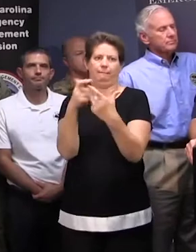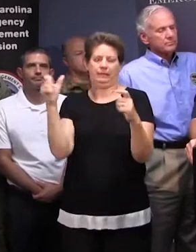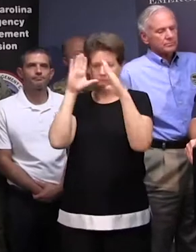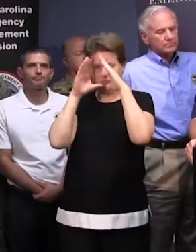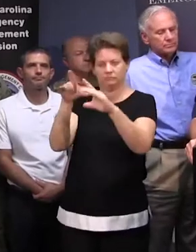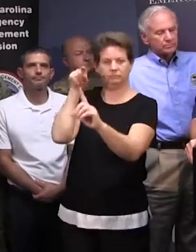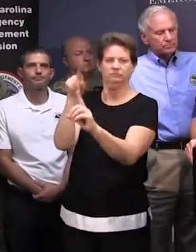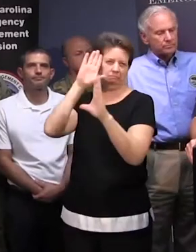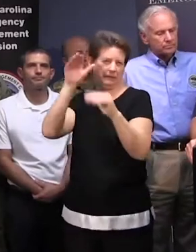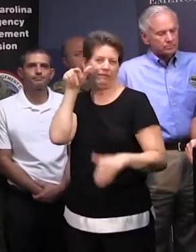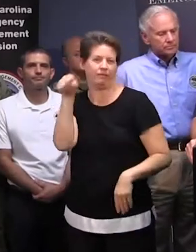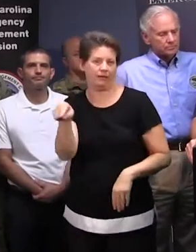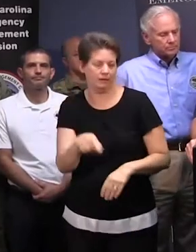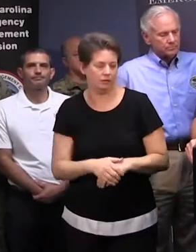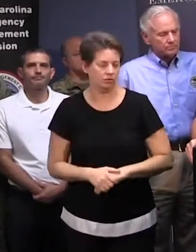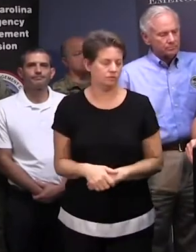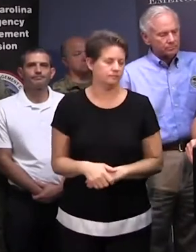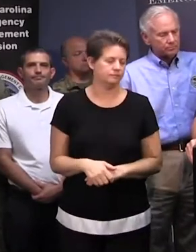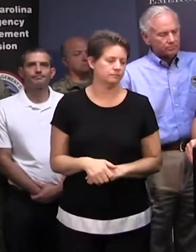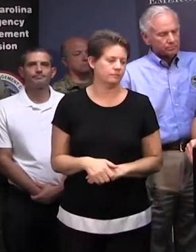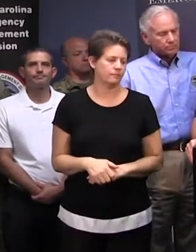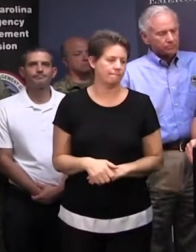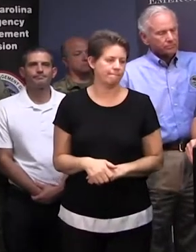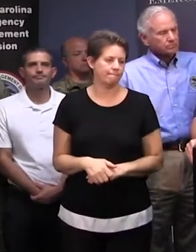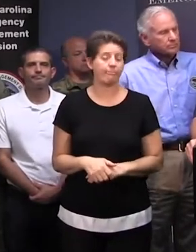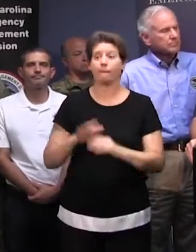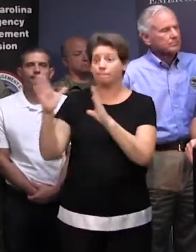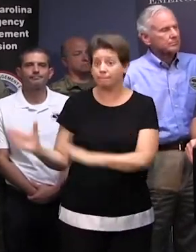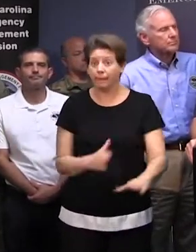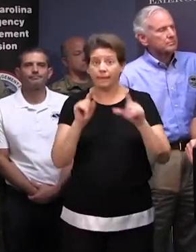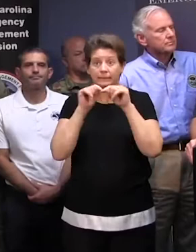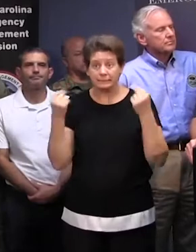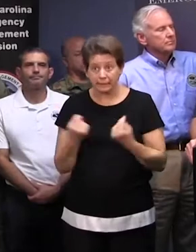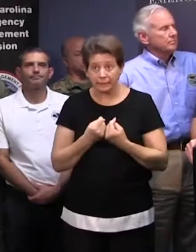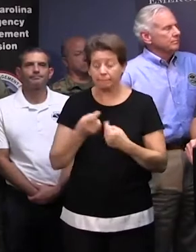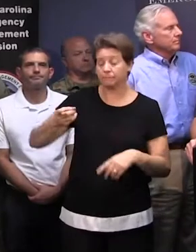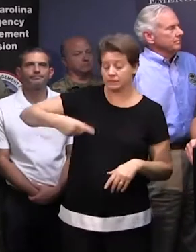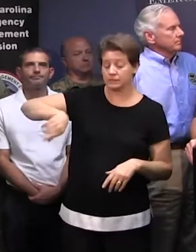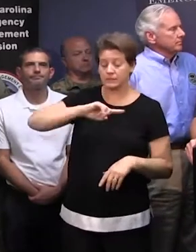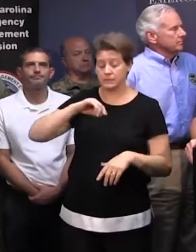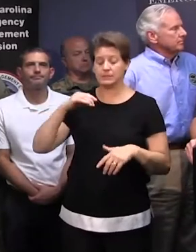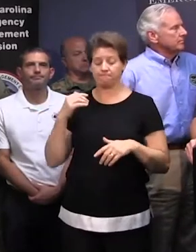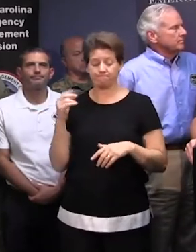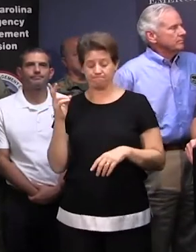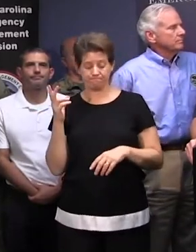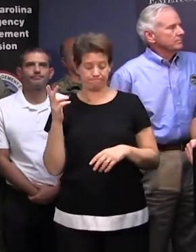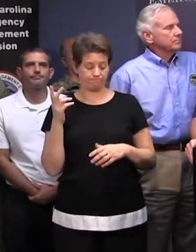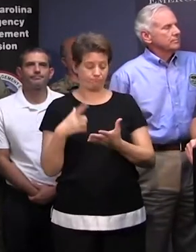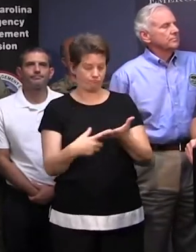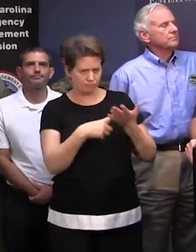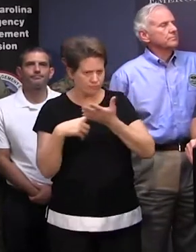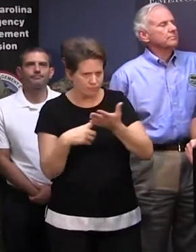expected to be. And we're looking, our planning teams collectively are looking at the distinct possibility,